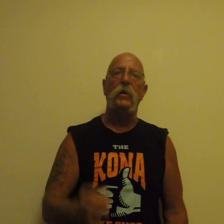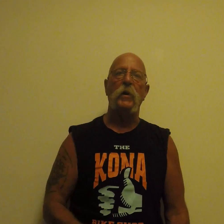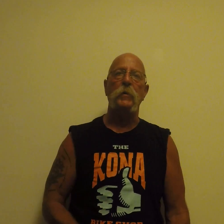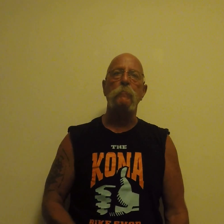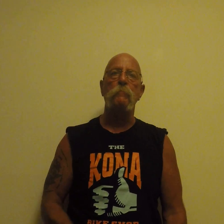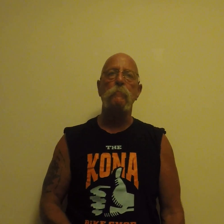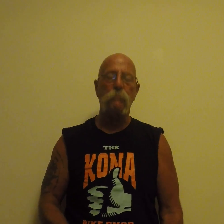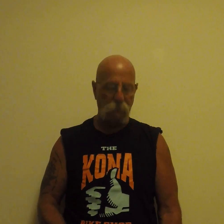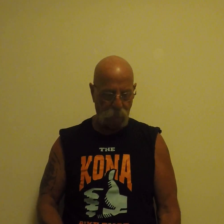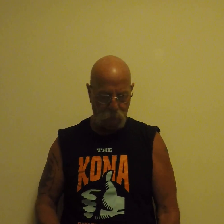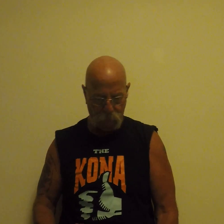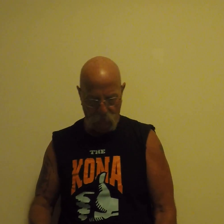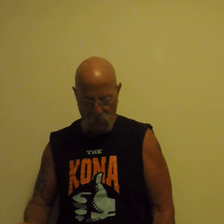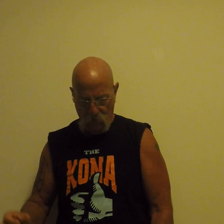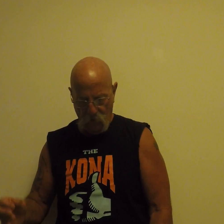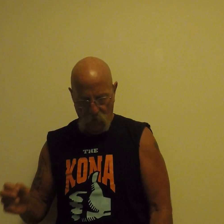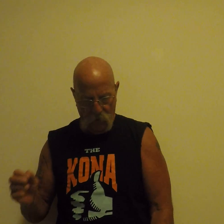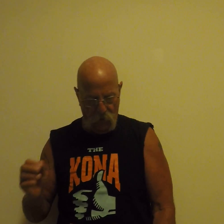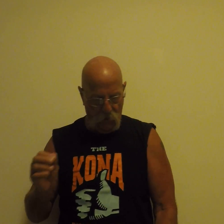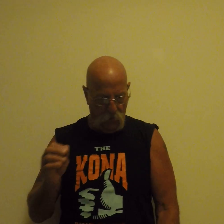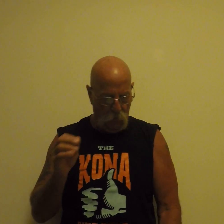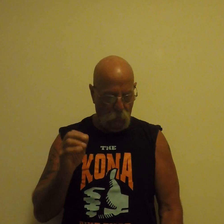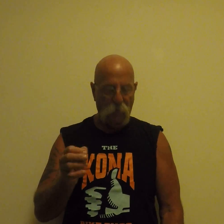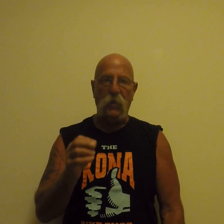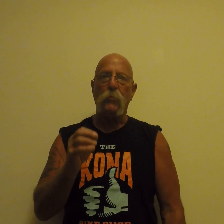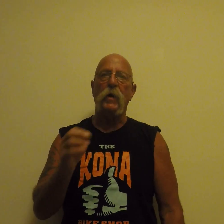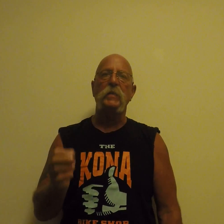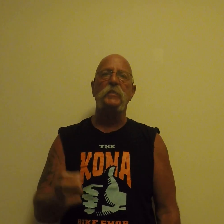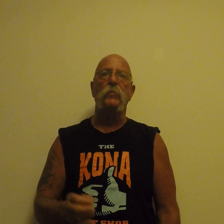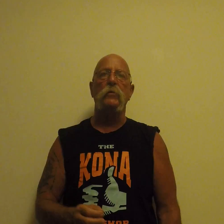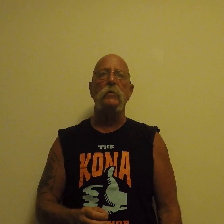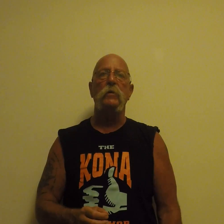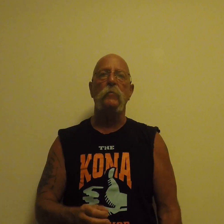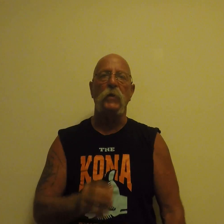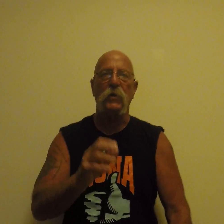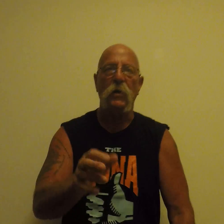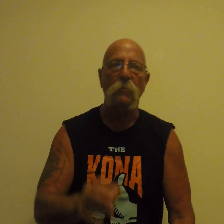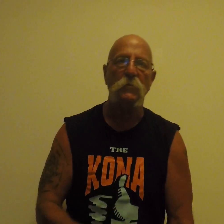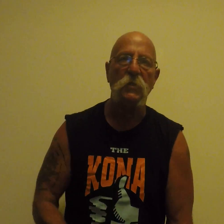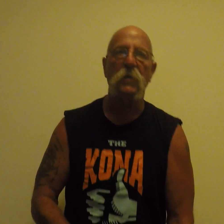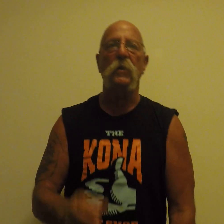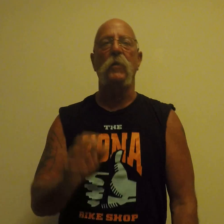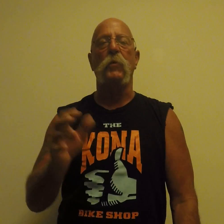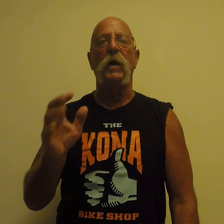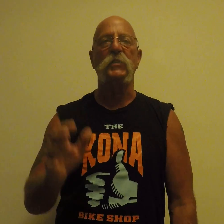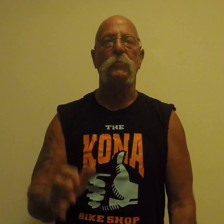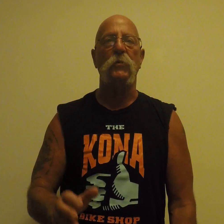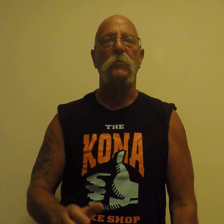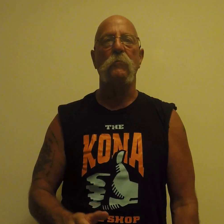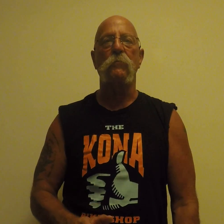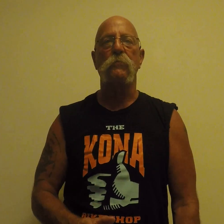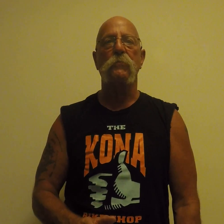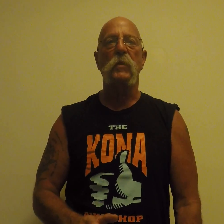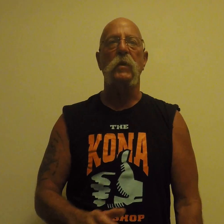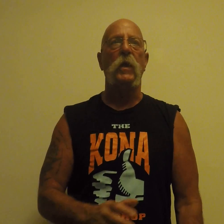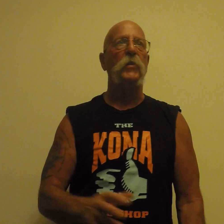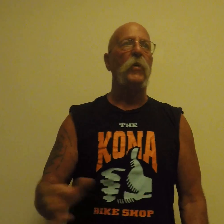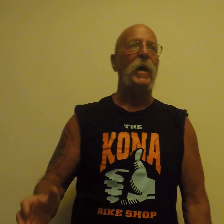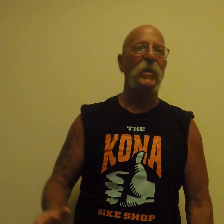time where the impossible becomes the possible and you act